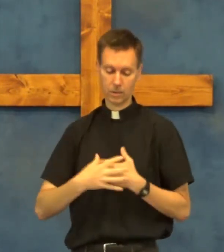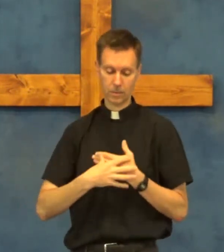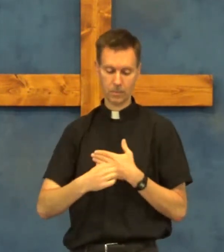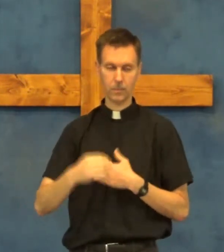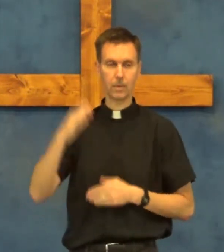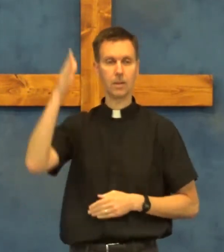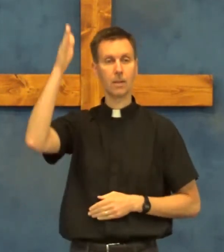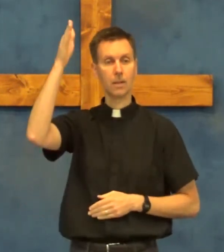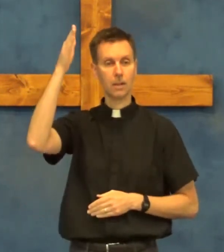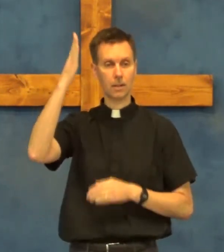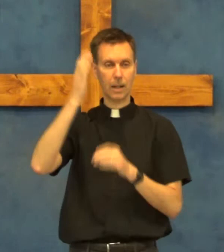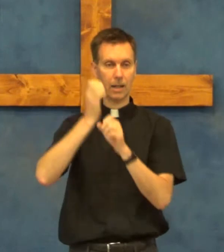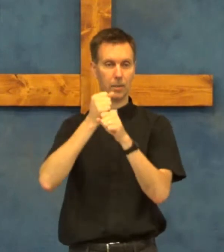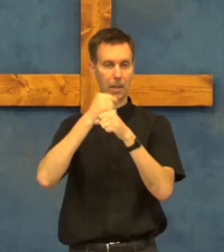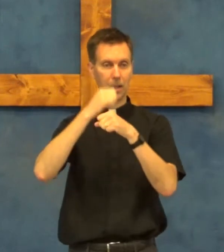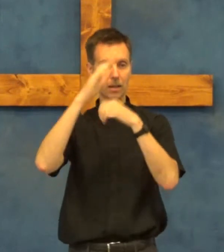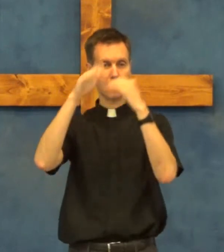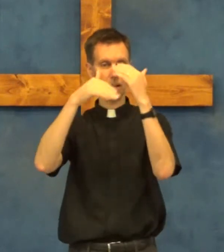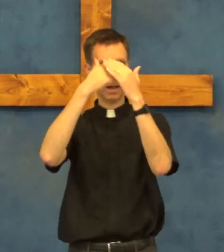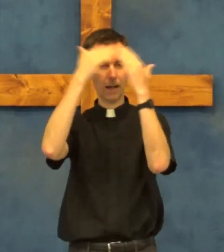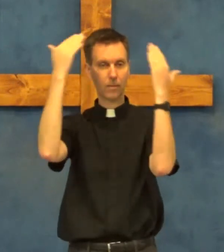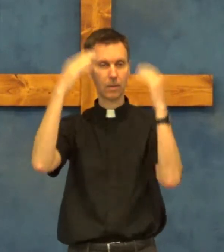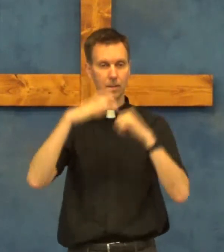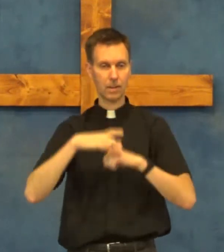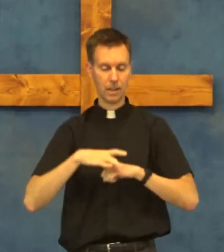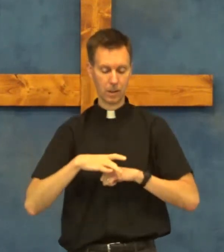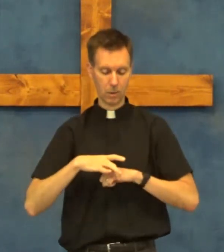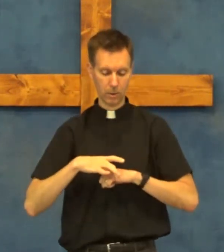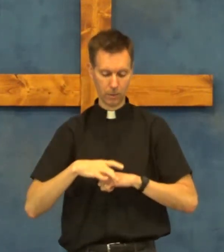God made heaven and earth.